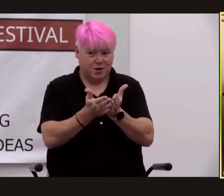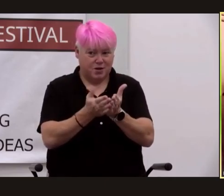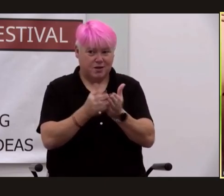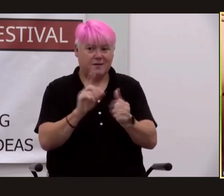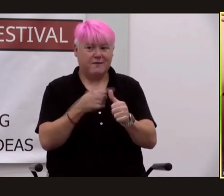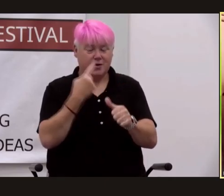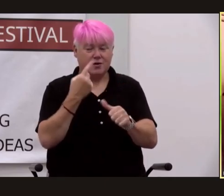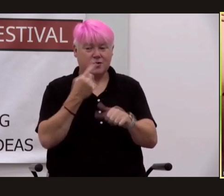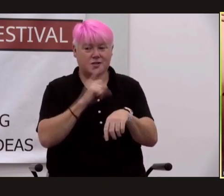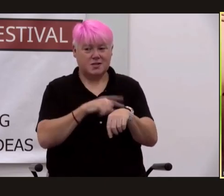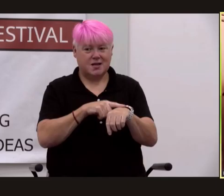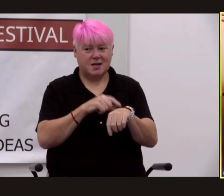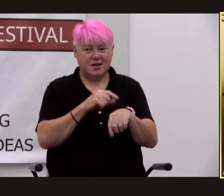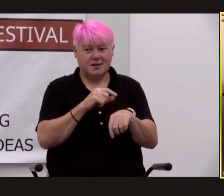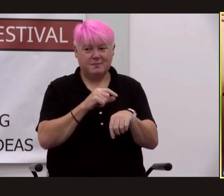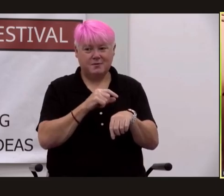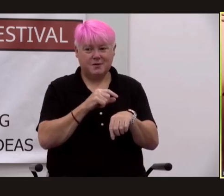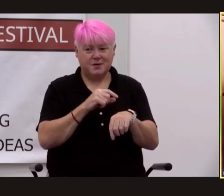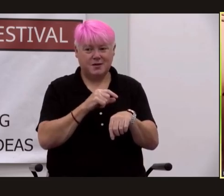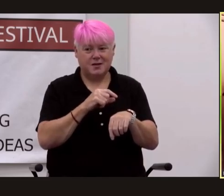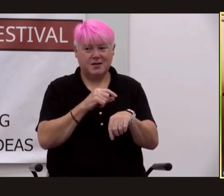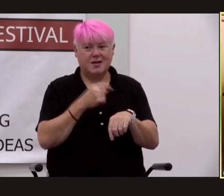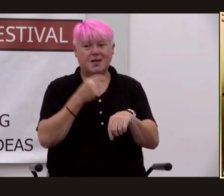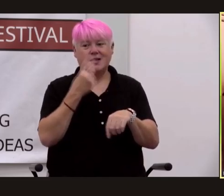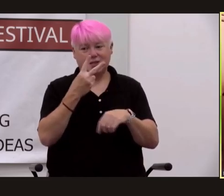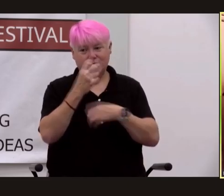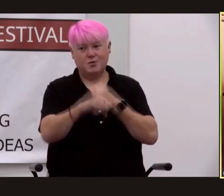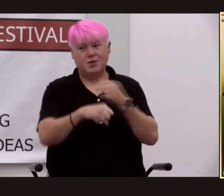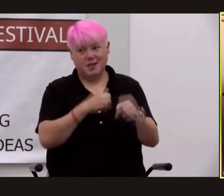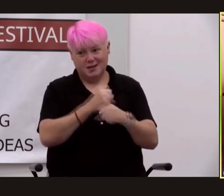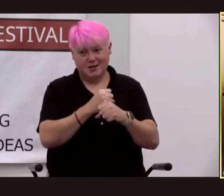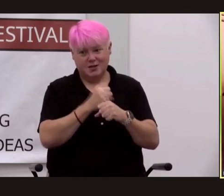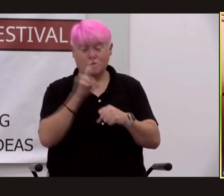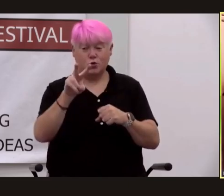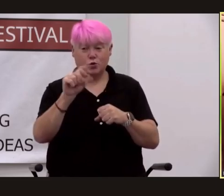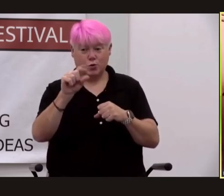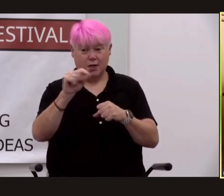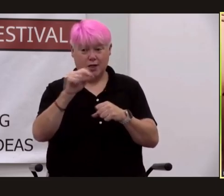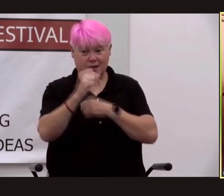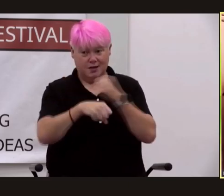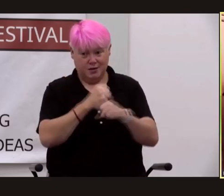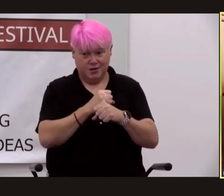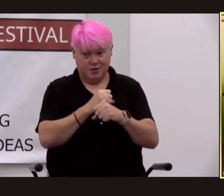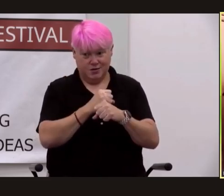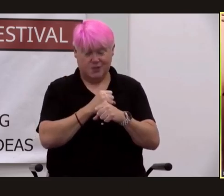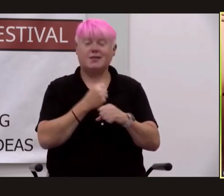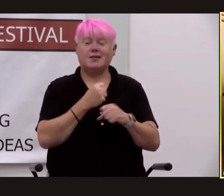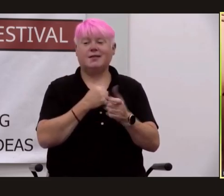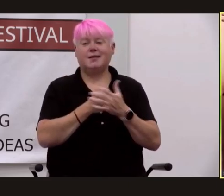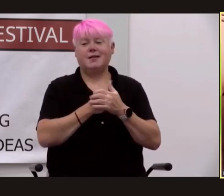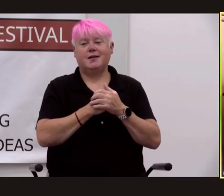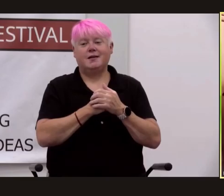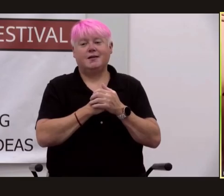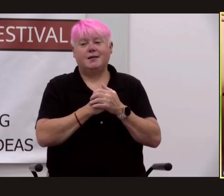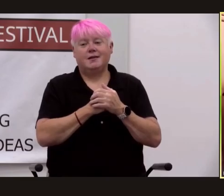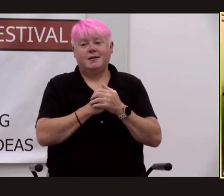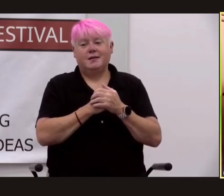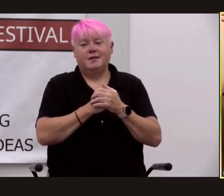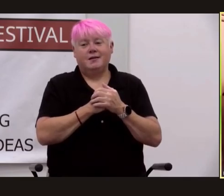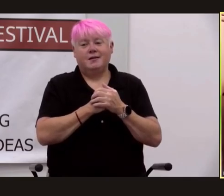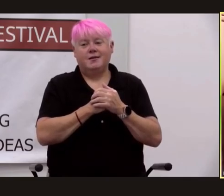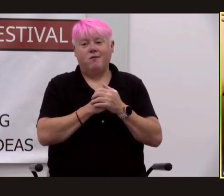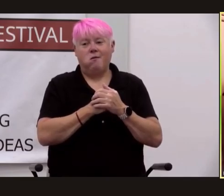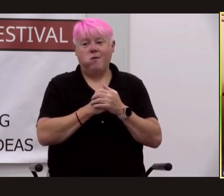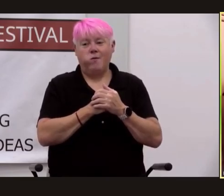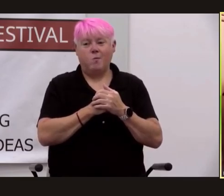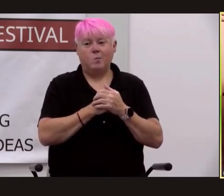ever in career excuse me first time in over two decades at the beginning of your career as most first-time novelists with our beginning uh aspirant writers will